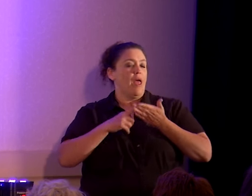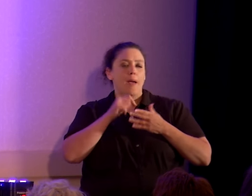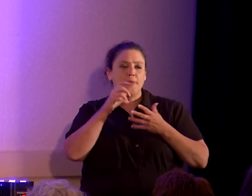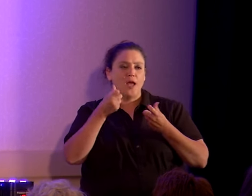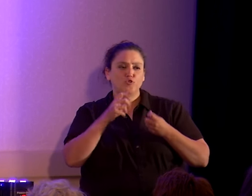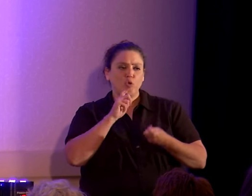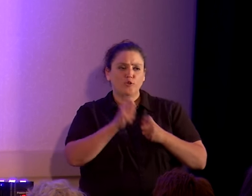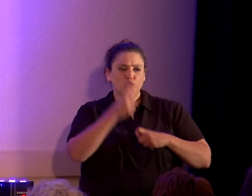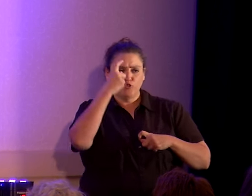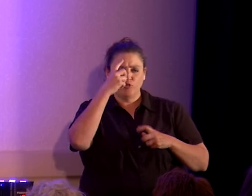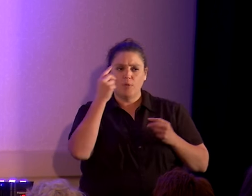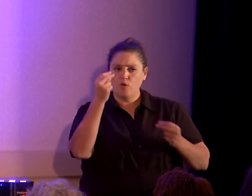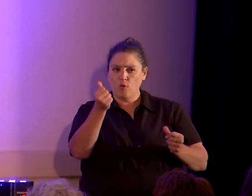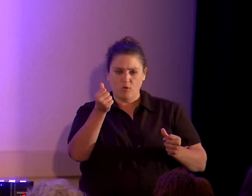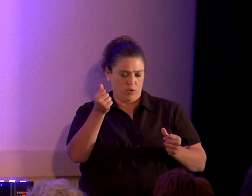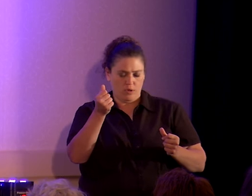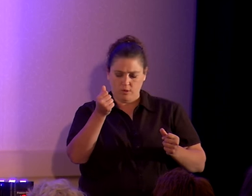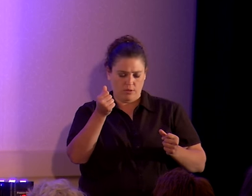not right away.